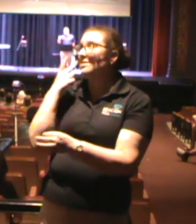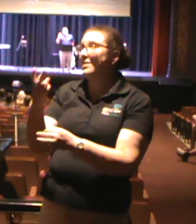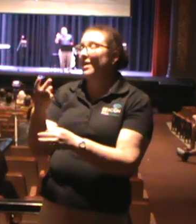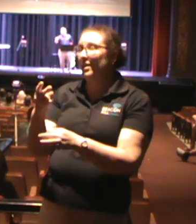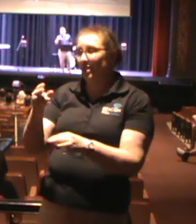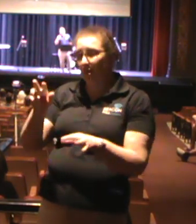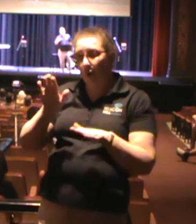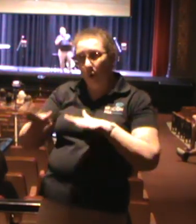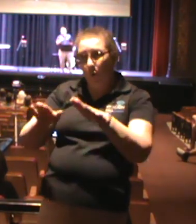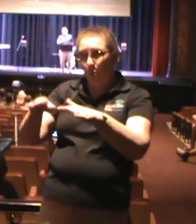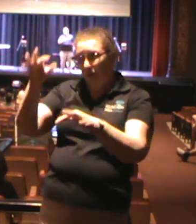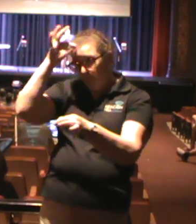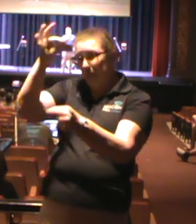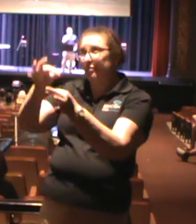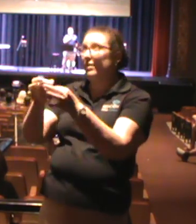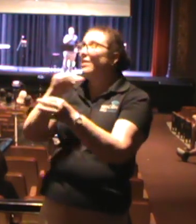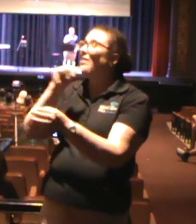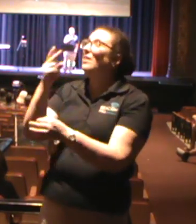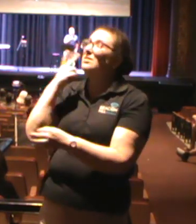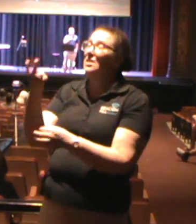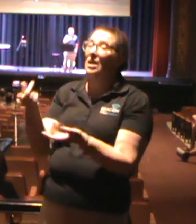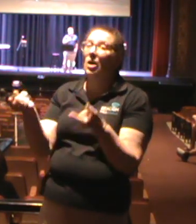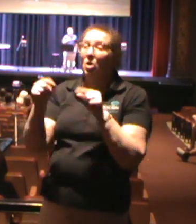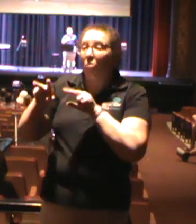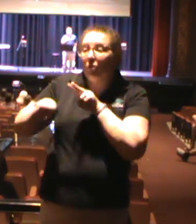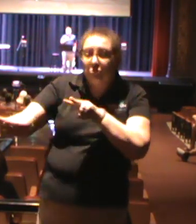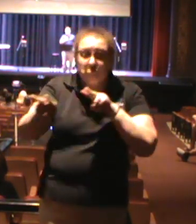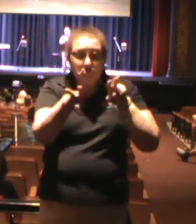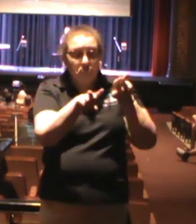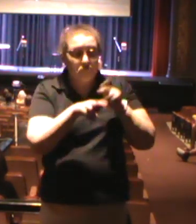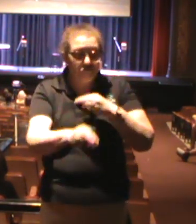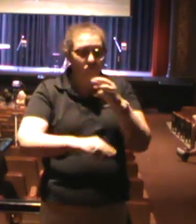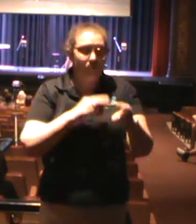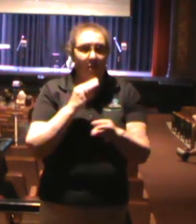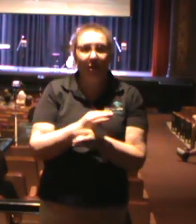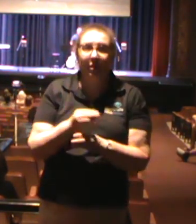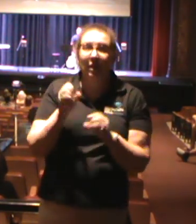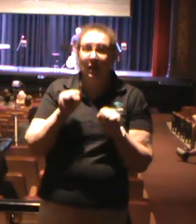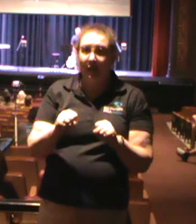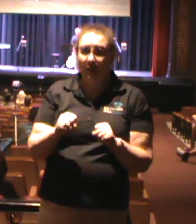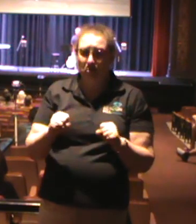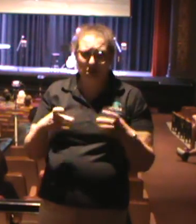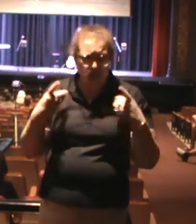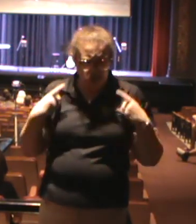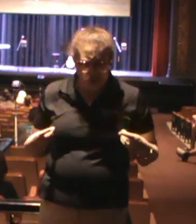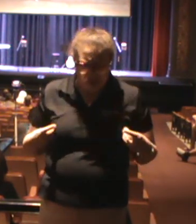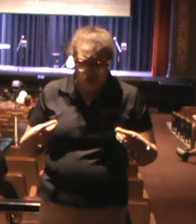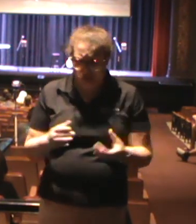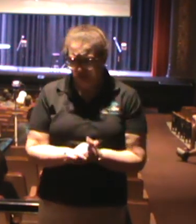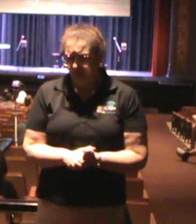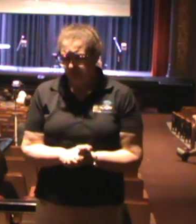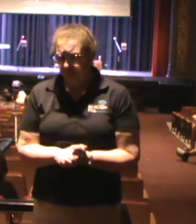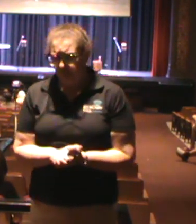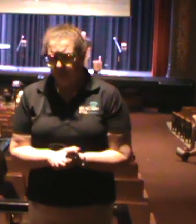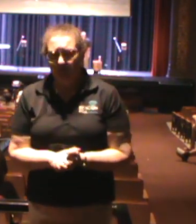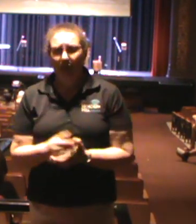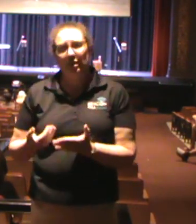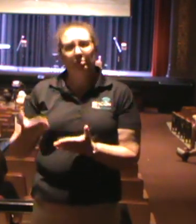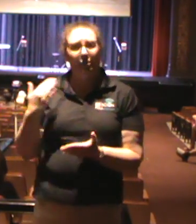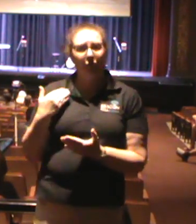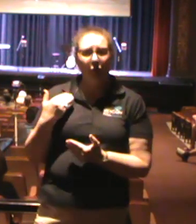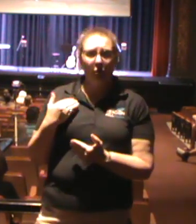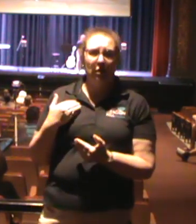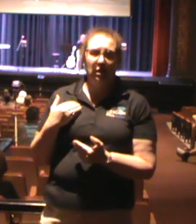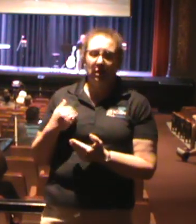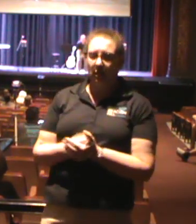Walk by faith and not by sight. Because when you look around in this world, you can get easily discouraged. And it used to be, man, that CNN